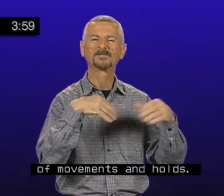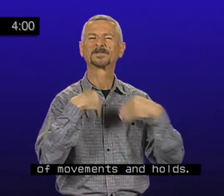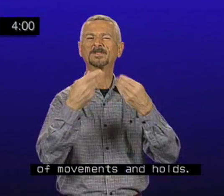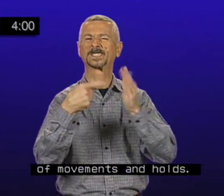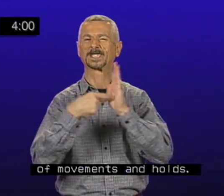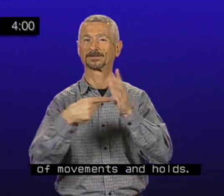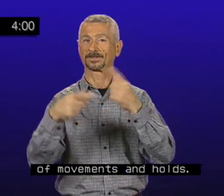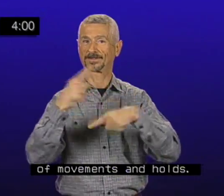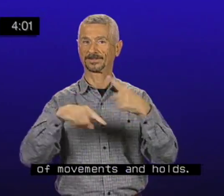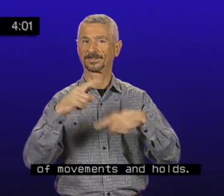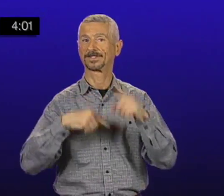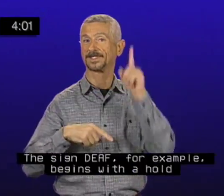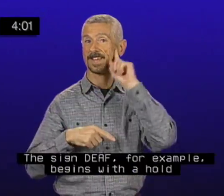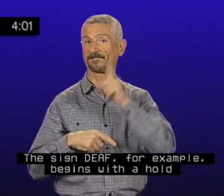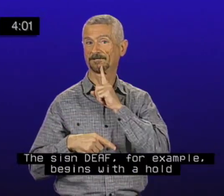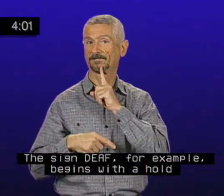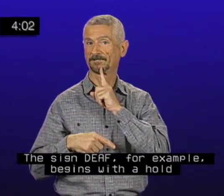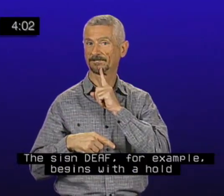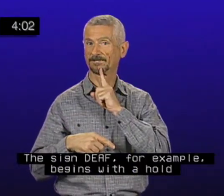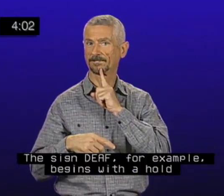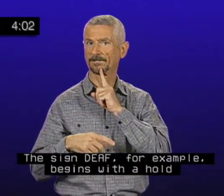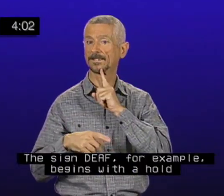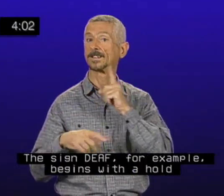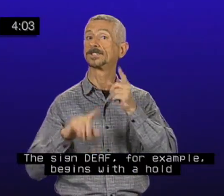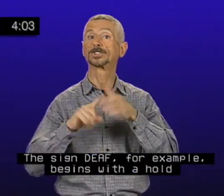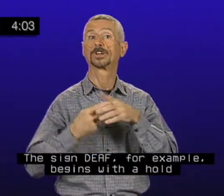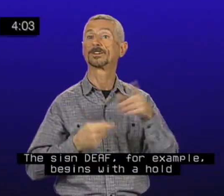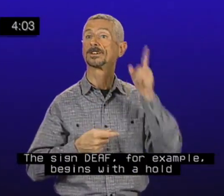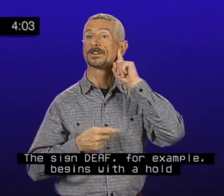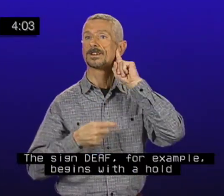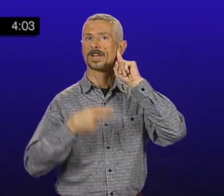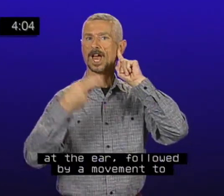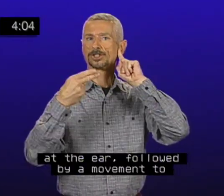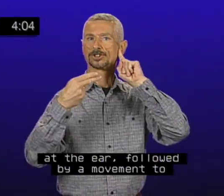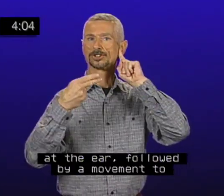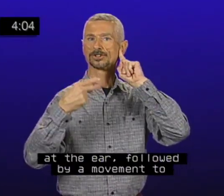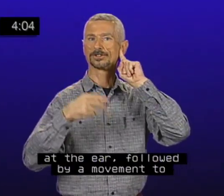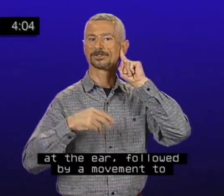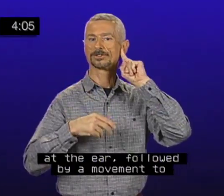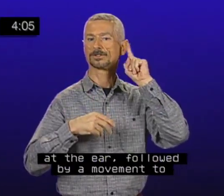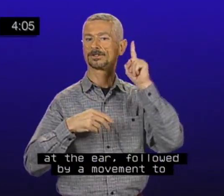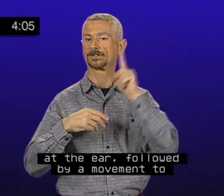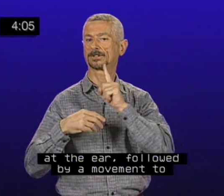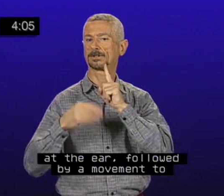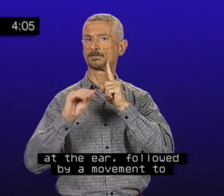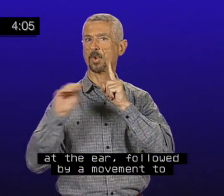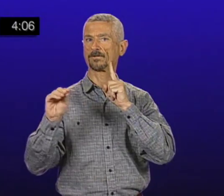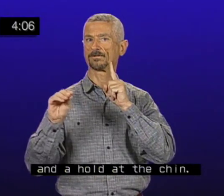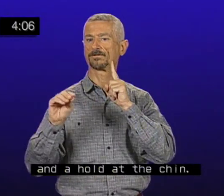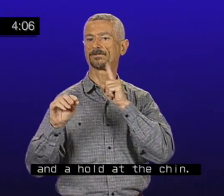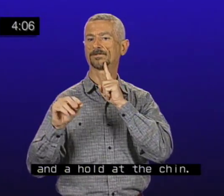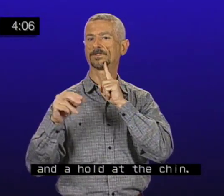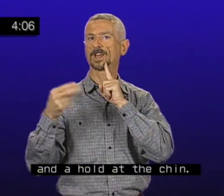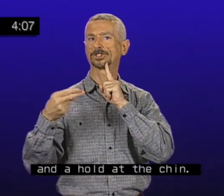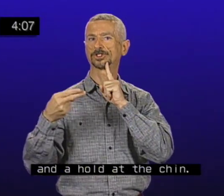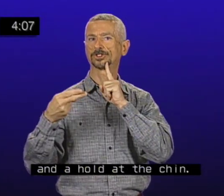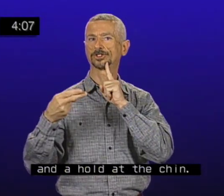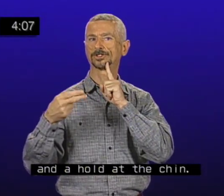The sign DEF, for example, begins with a hold at the ear, followed by a movement to and a hold at the